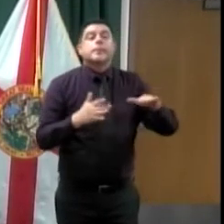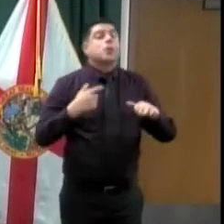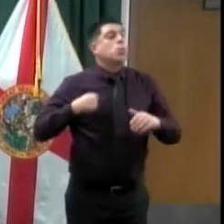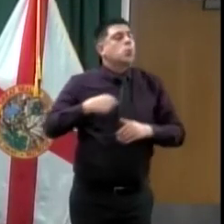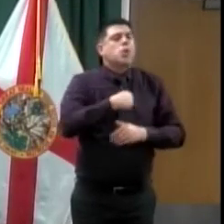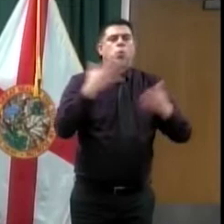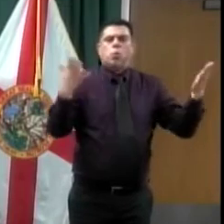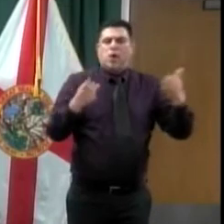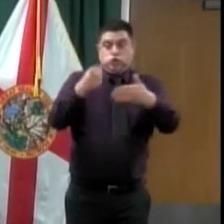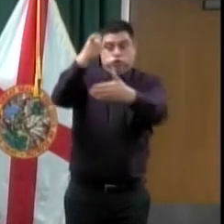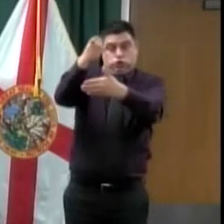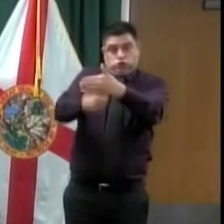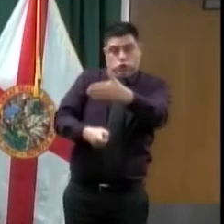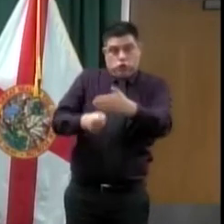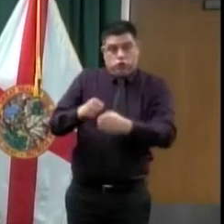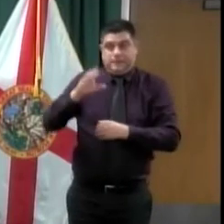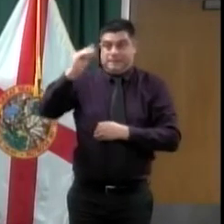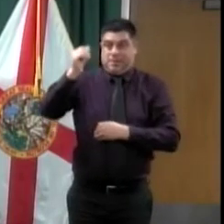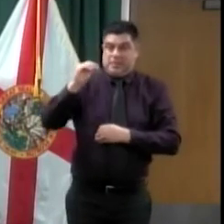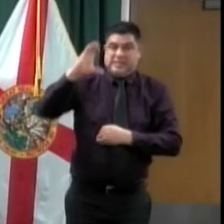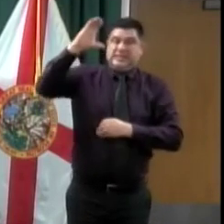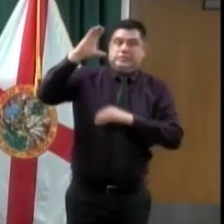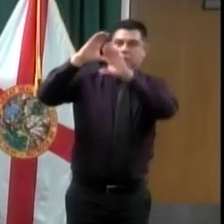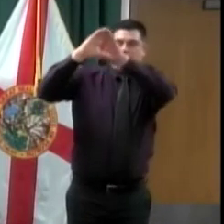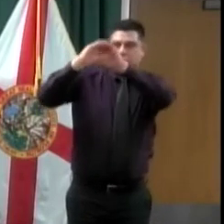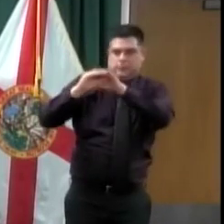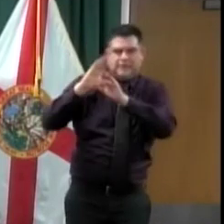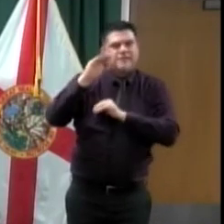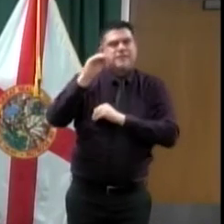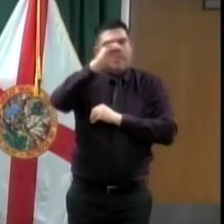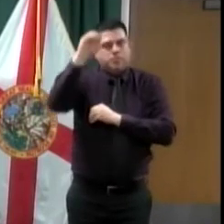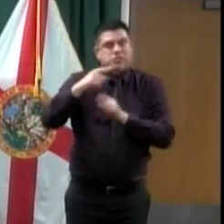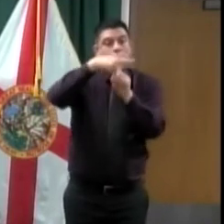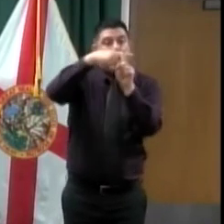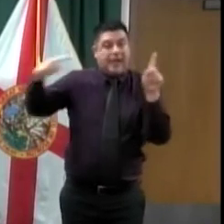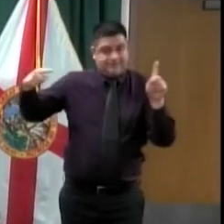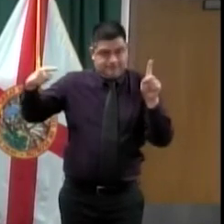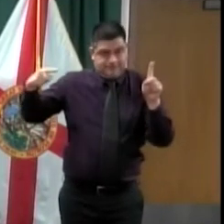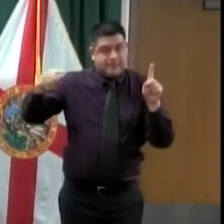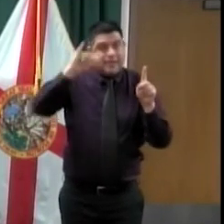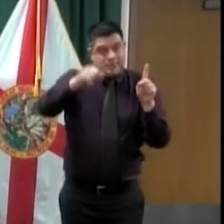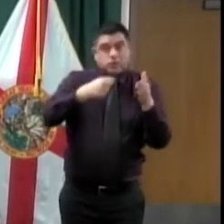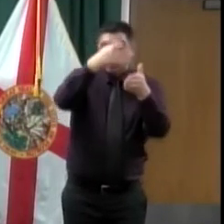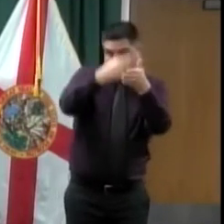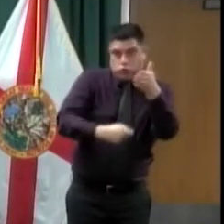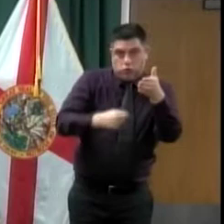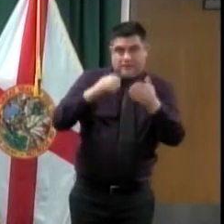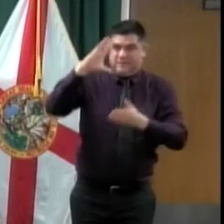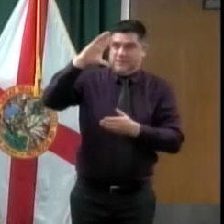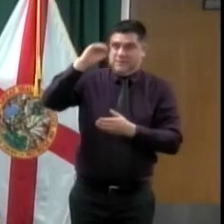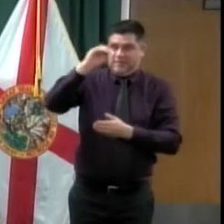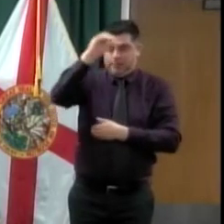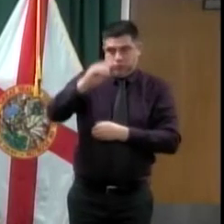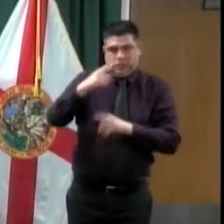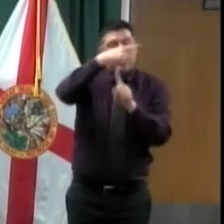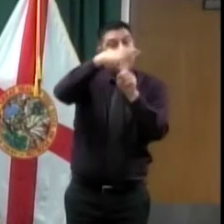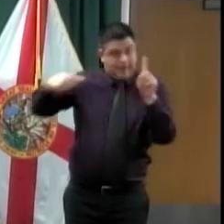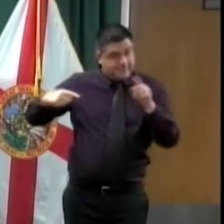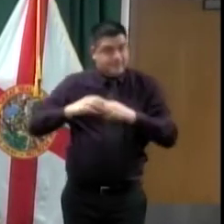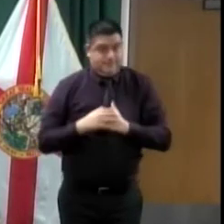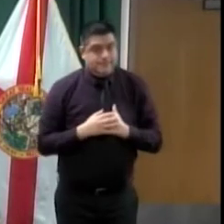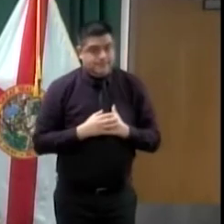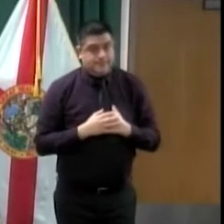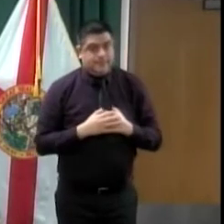the price, it helps the family a lot. Items we have in Sanford would be, we have bread. Right now, we picked up bread this morning.